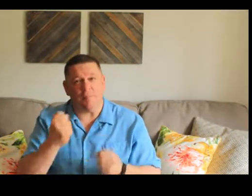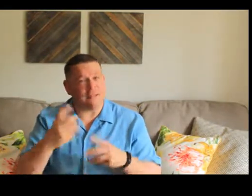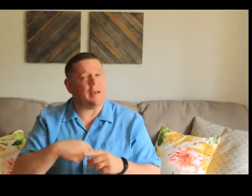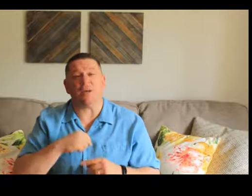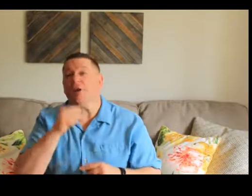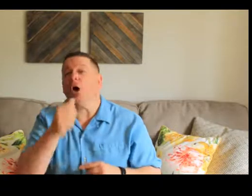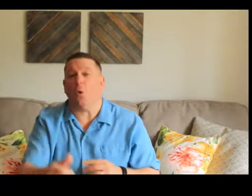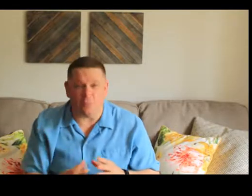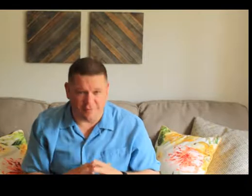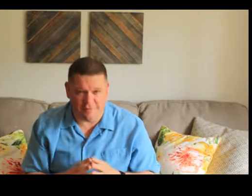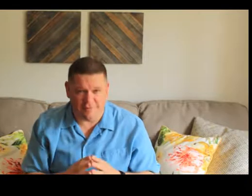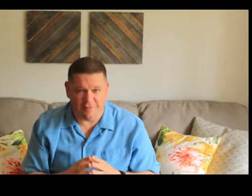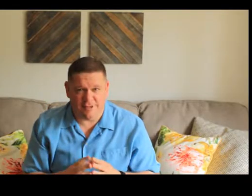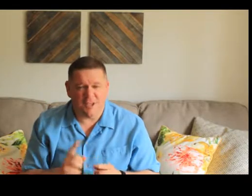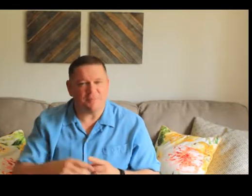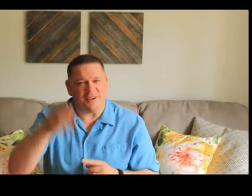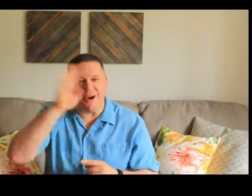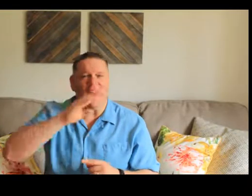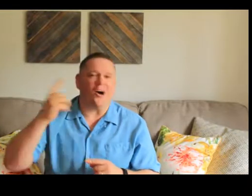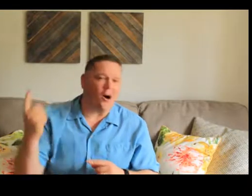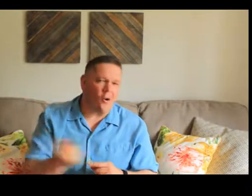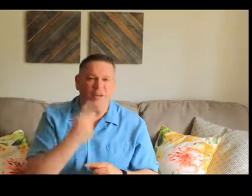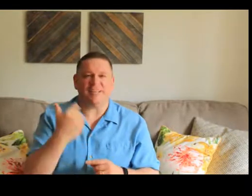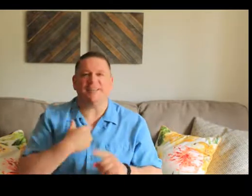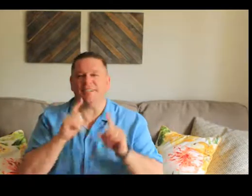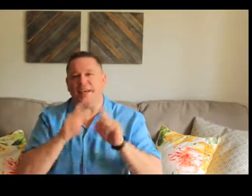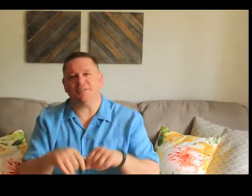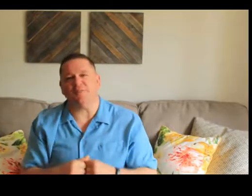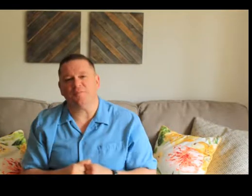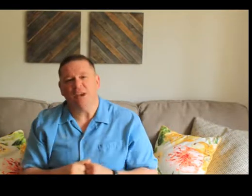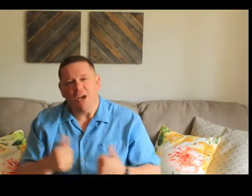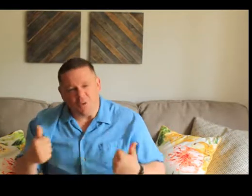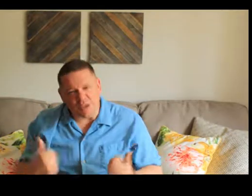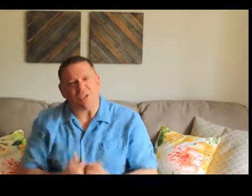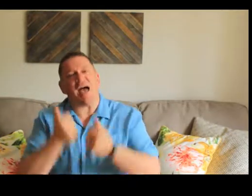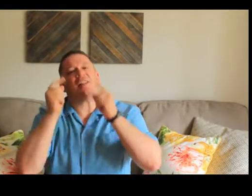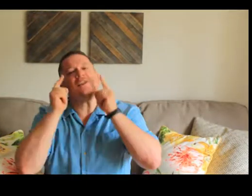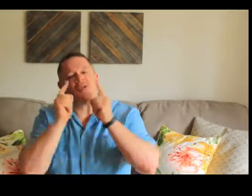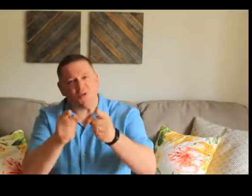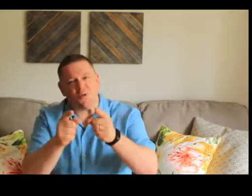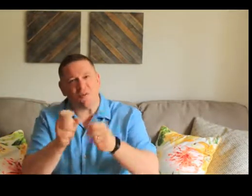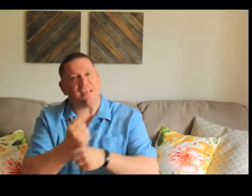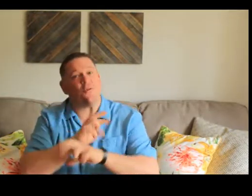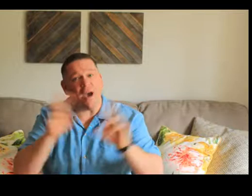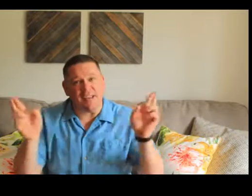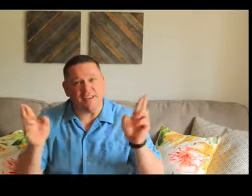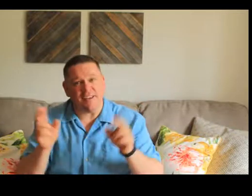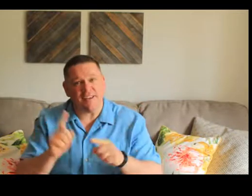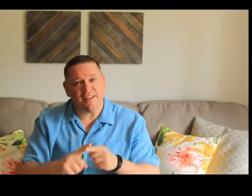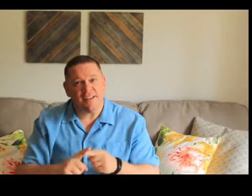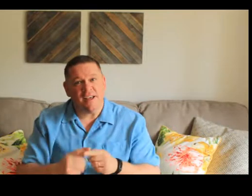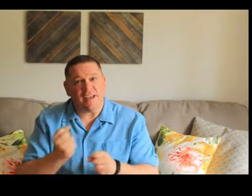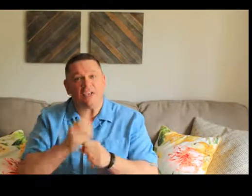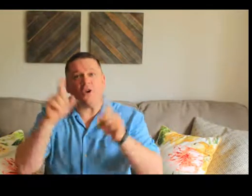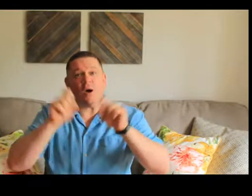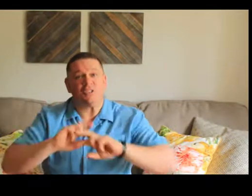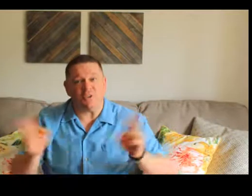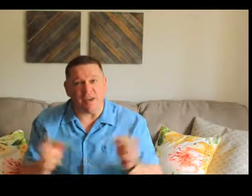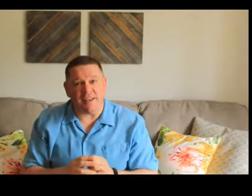Many times I don't, but God always has the answer. So I challenge you to get ready. Get your questions ready,